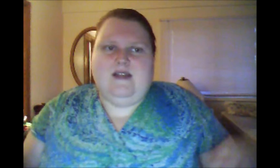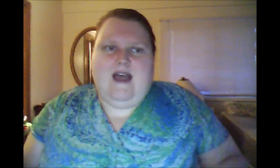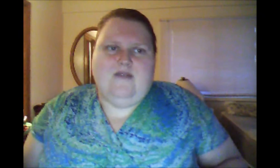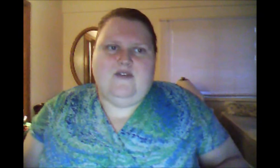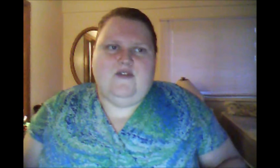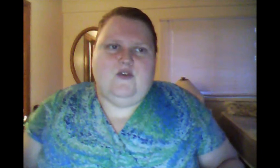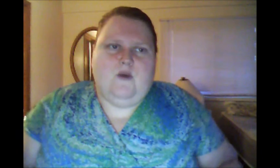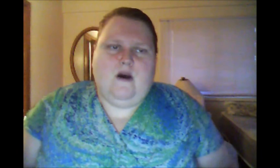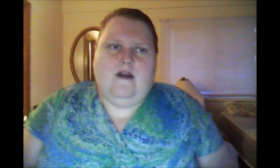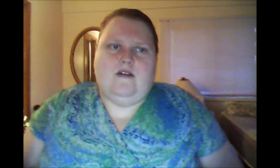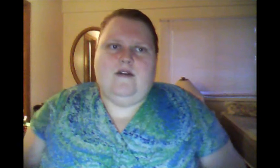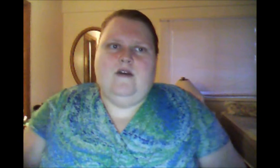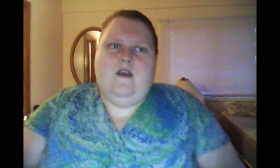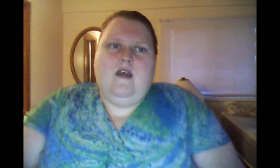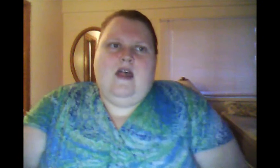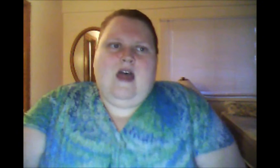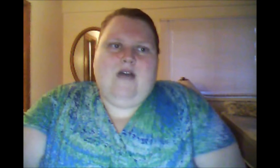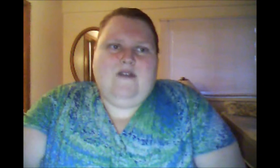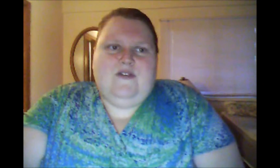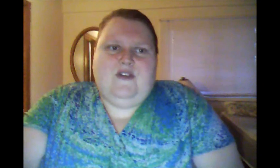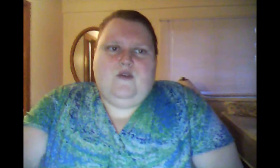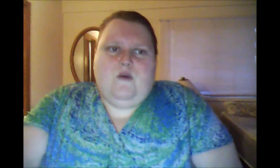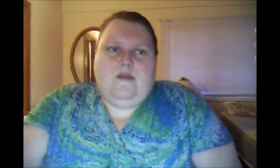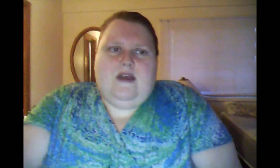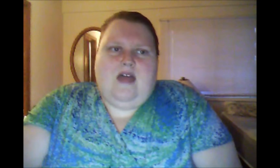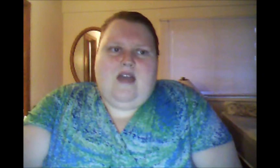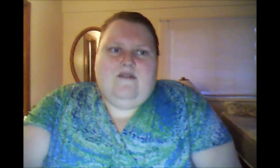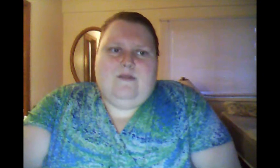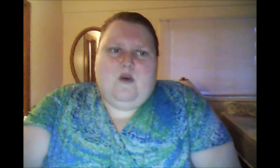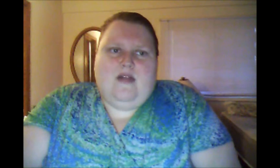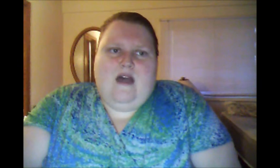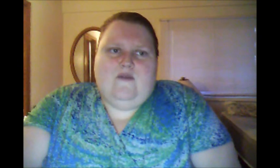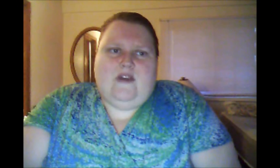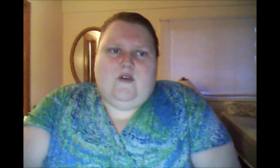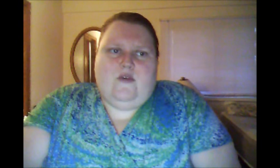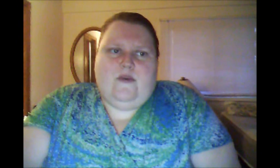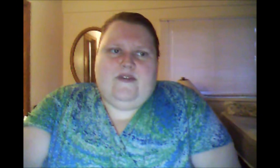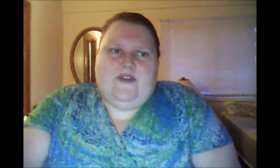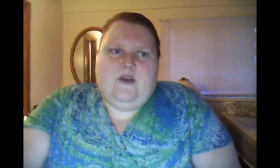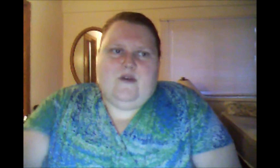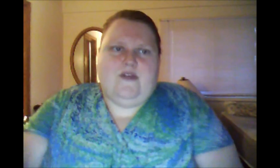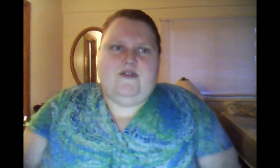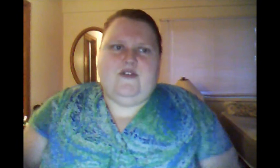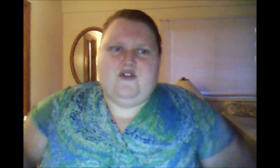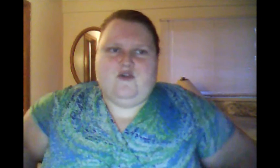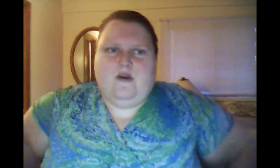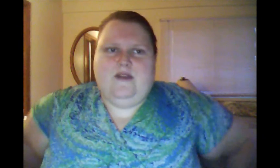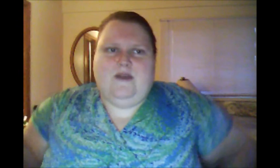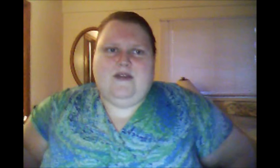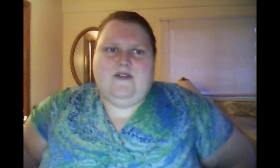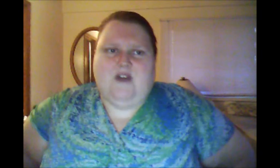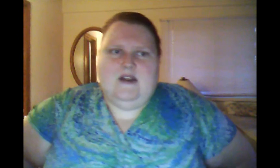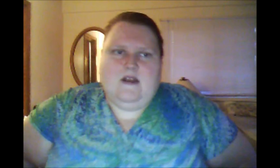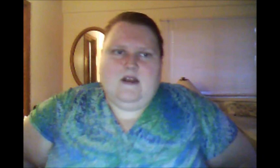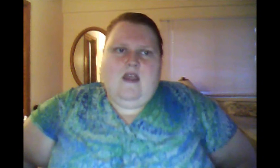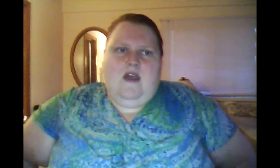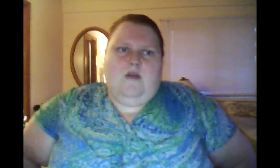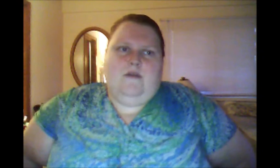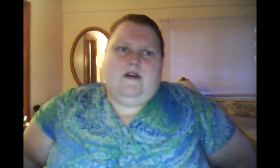lives as you want. Obviously, you won't be able to have more lives on Earth once the Earth is destroyed by the sun. But